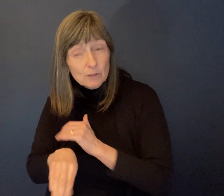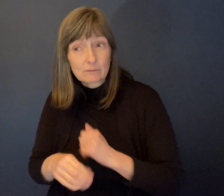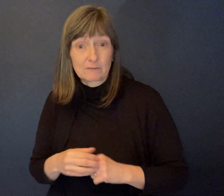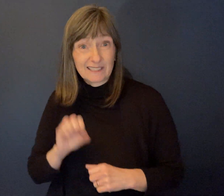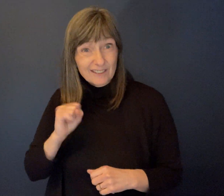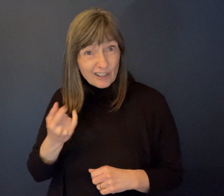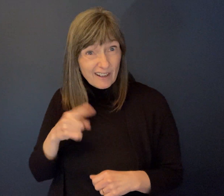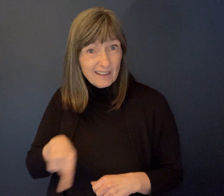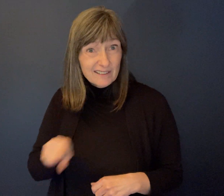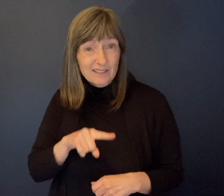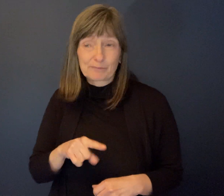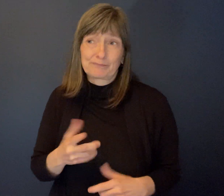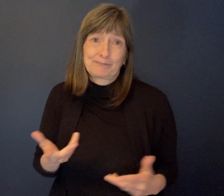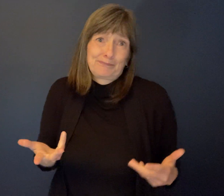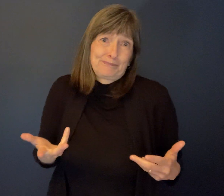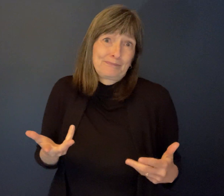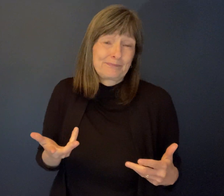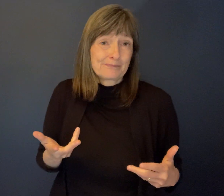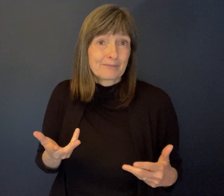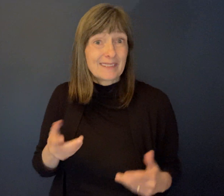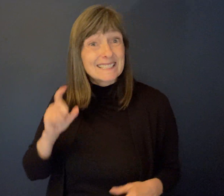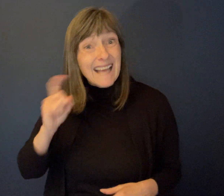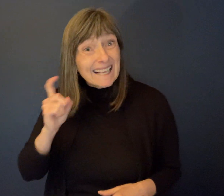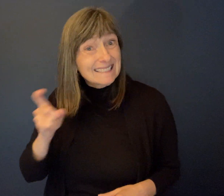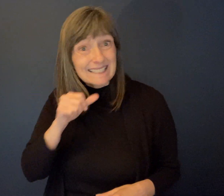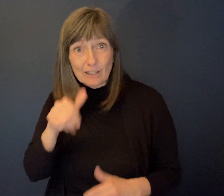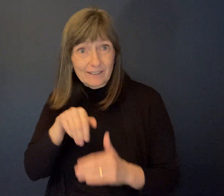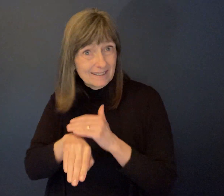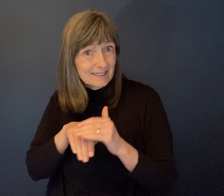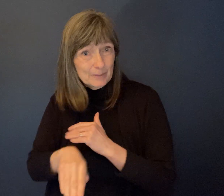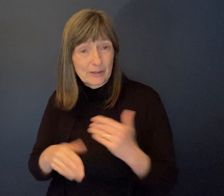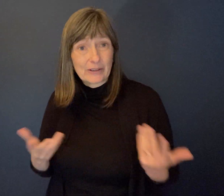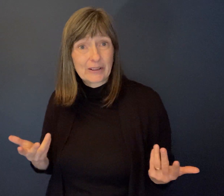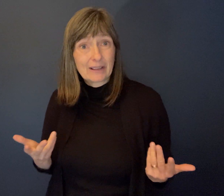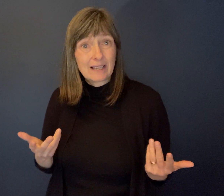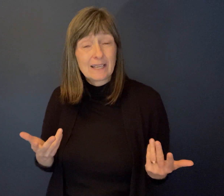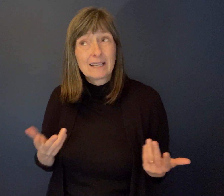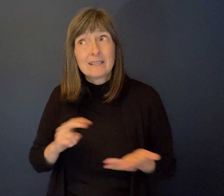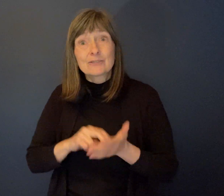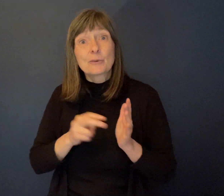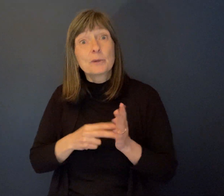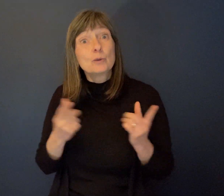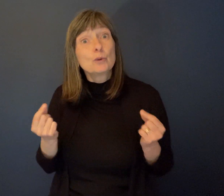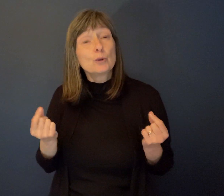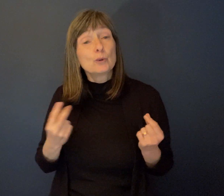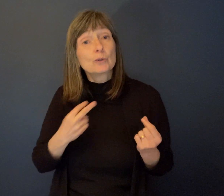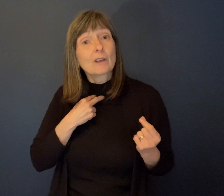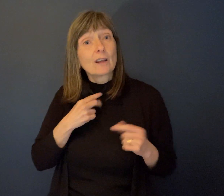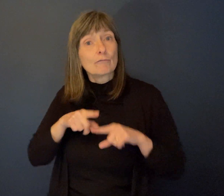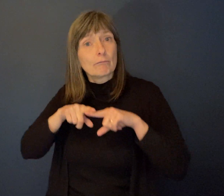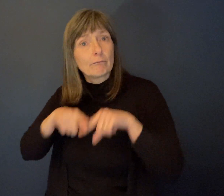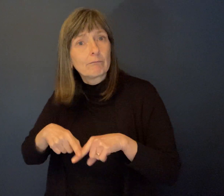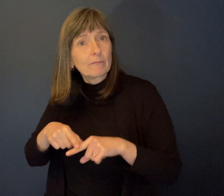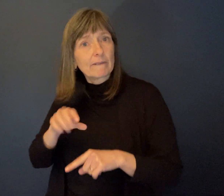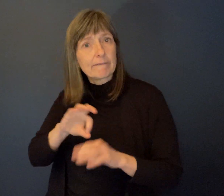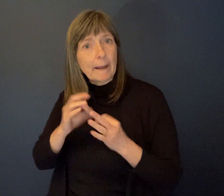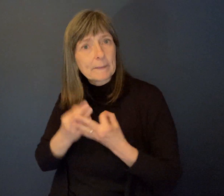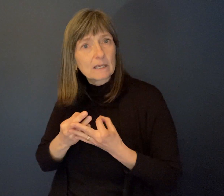possible. None of the cabs were accessible. So people relied on family to get from point A to point Z.